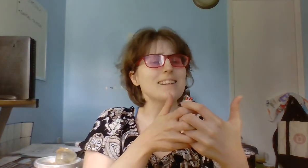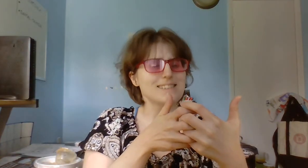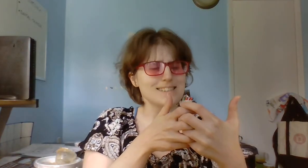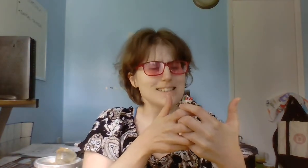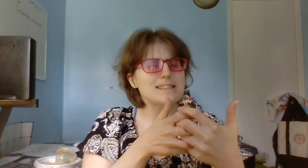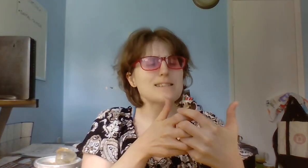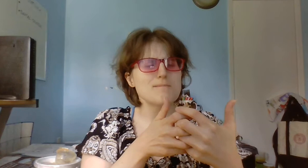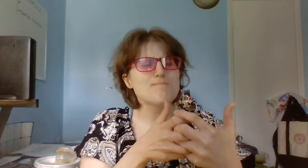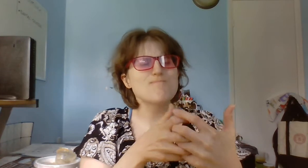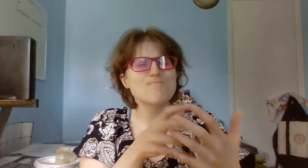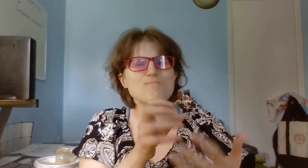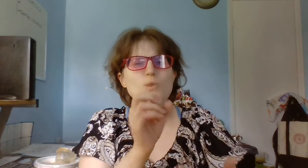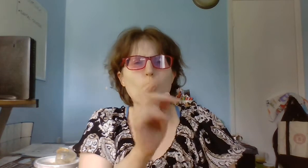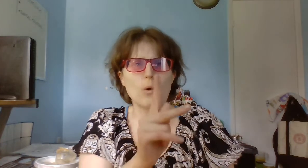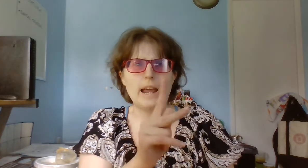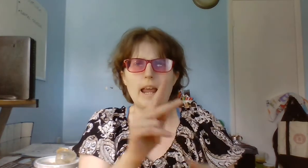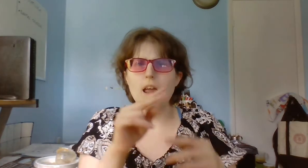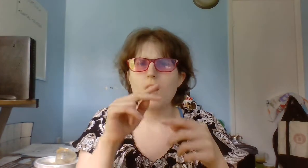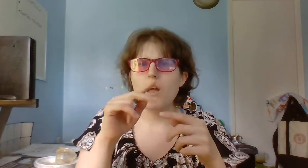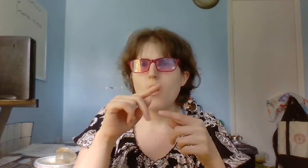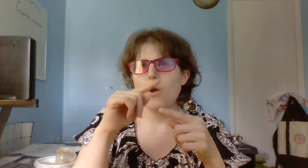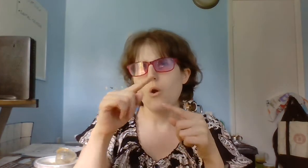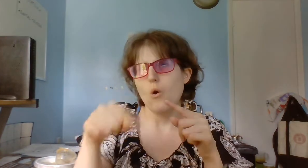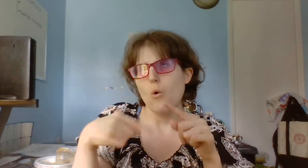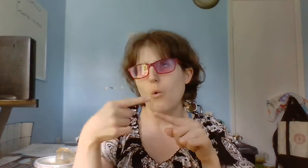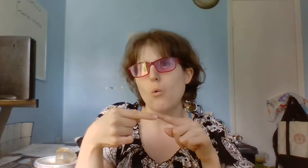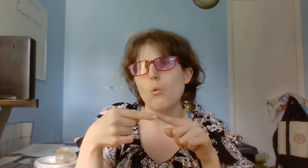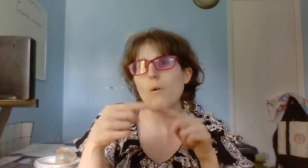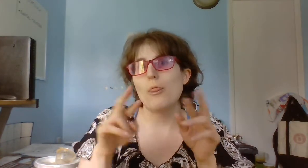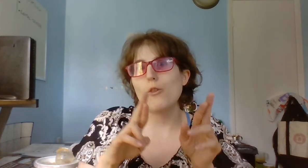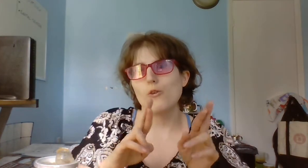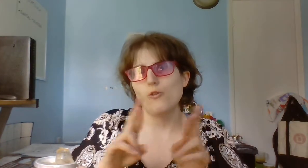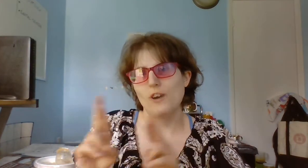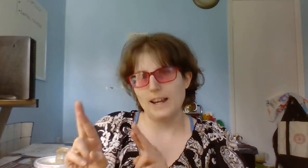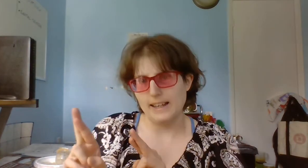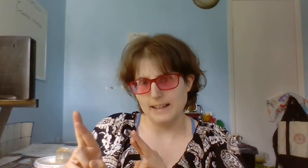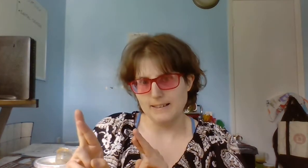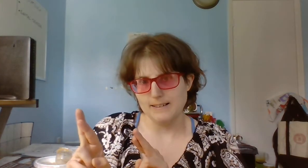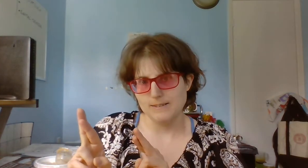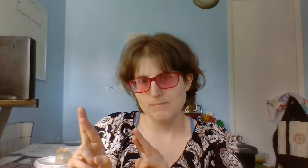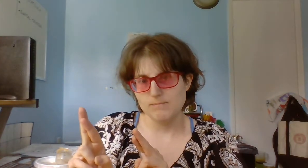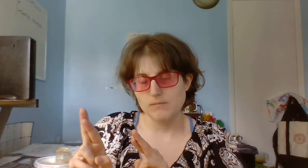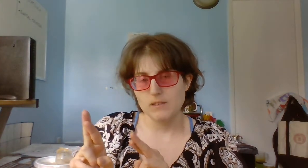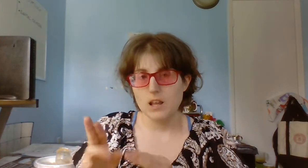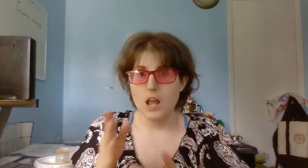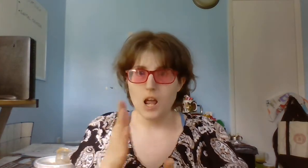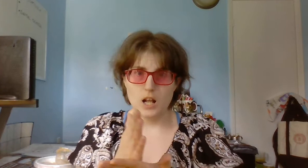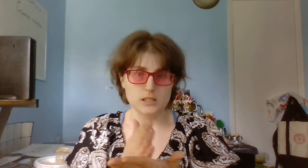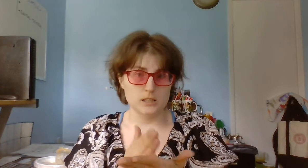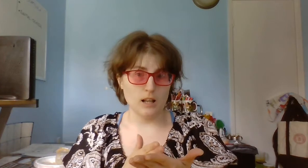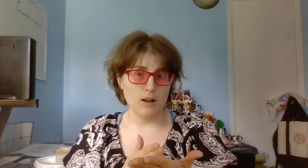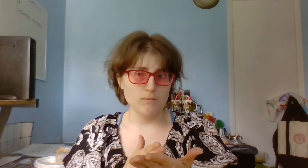Okay. One, no, ready. And some.